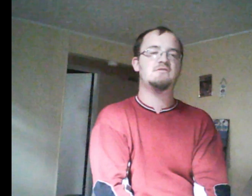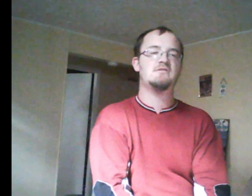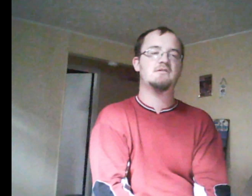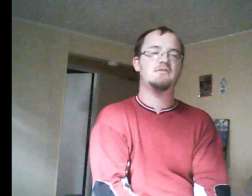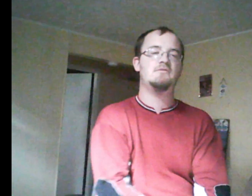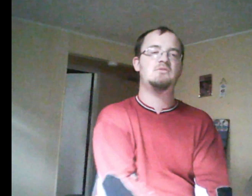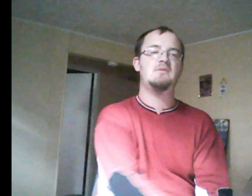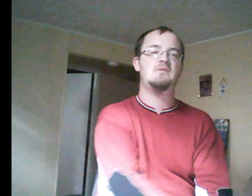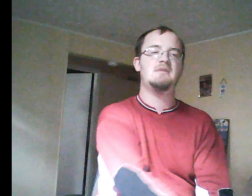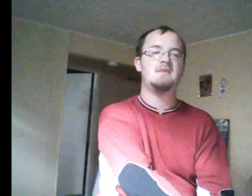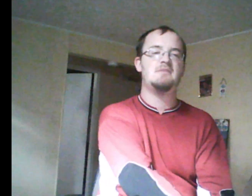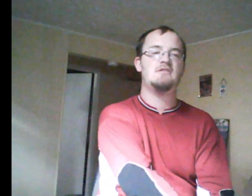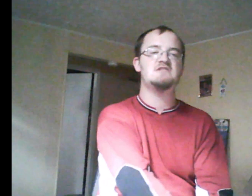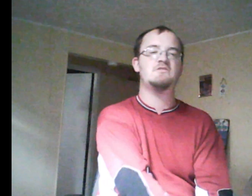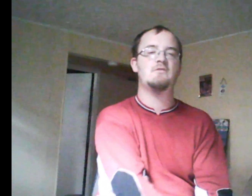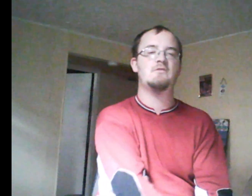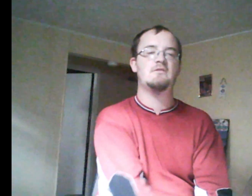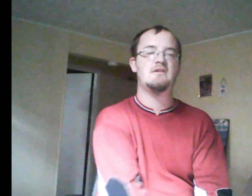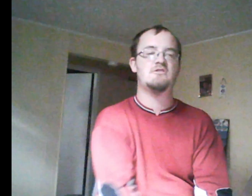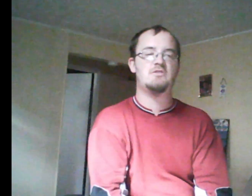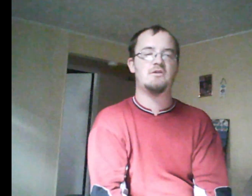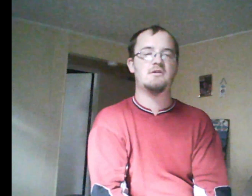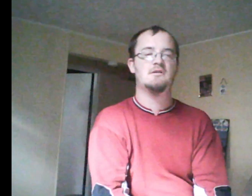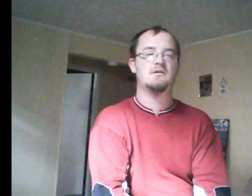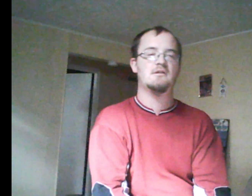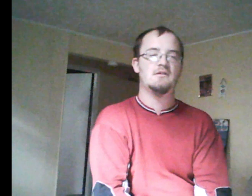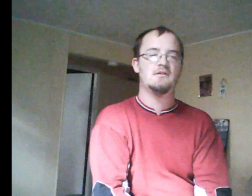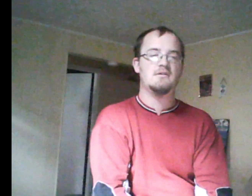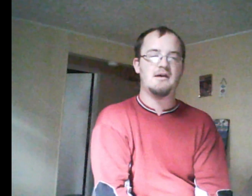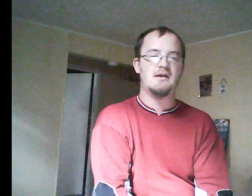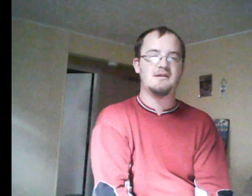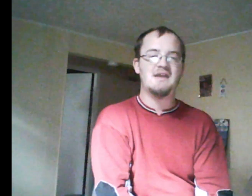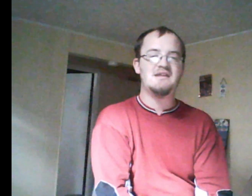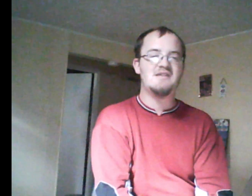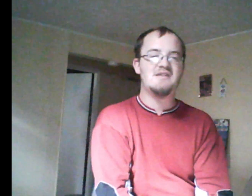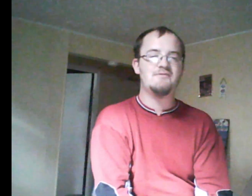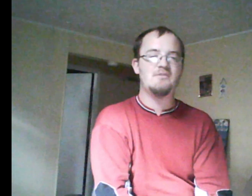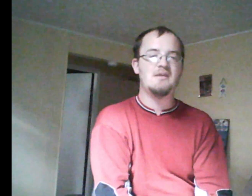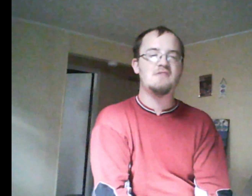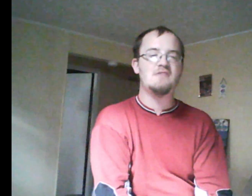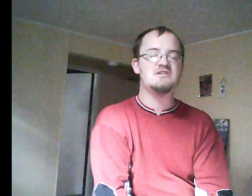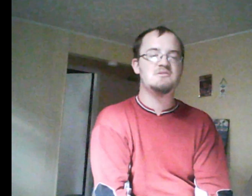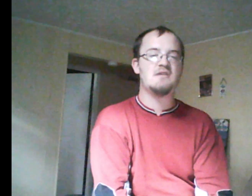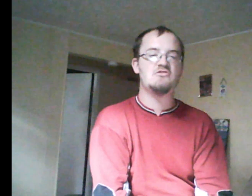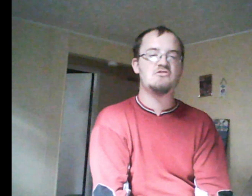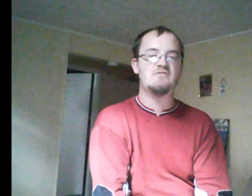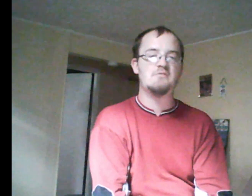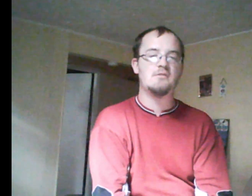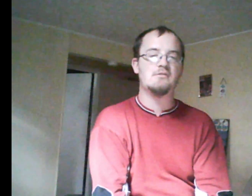Candy said, from my understanding, she was ostracized from her normal group and looking for friends. I do think she originally did believe Rick was wrong and should be back at the